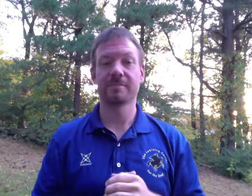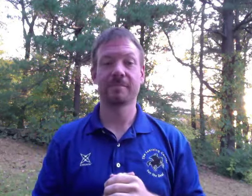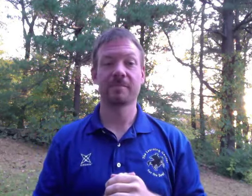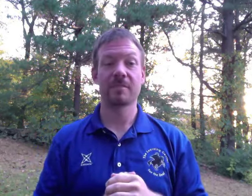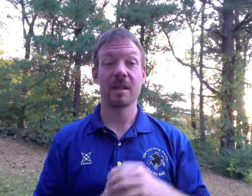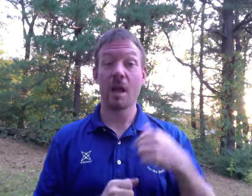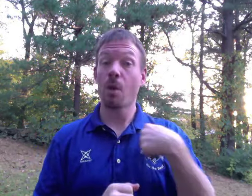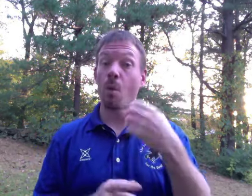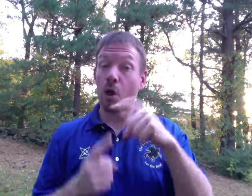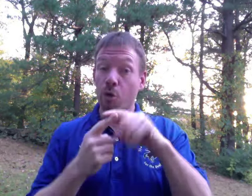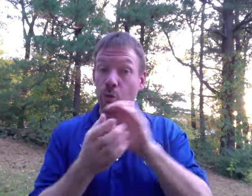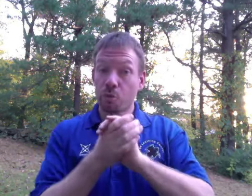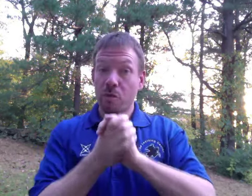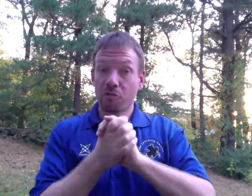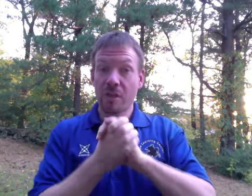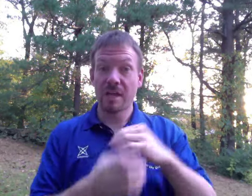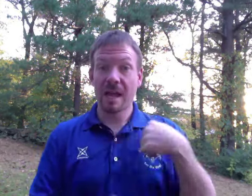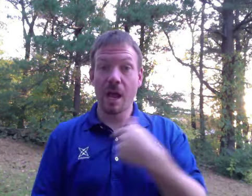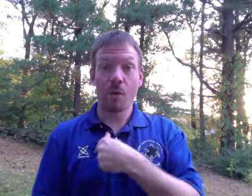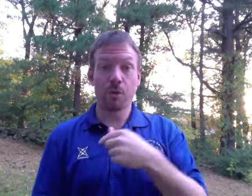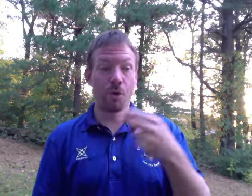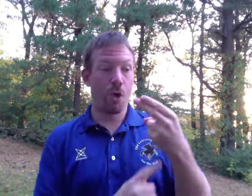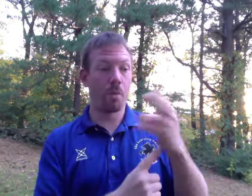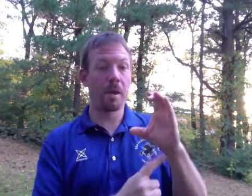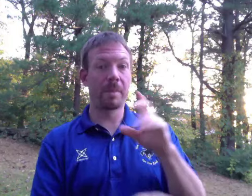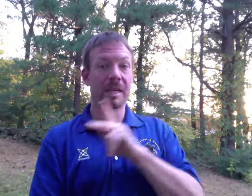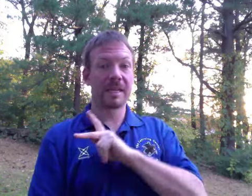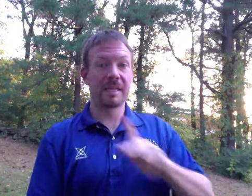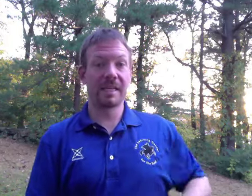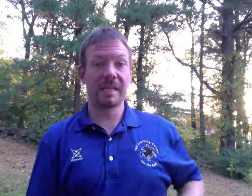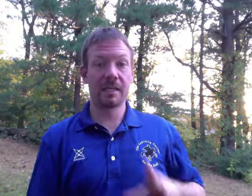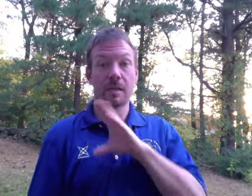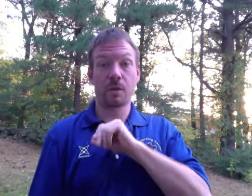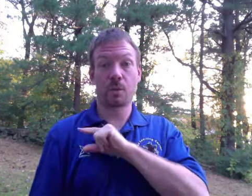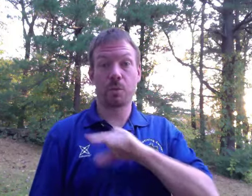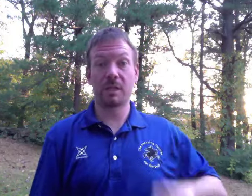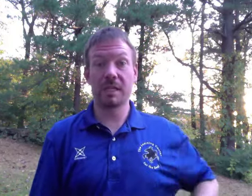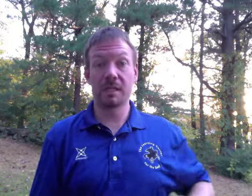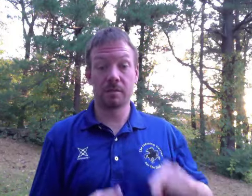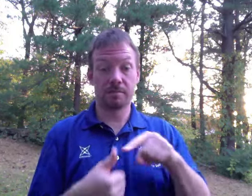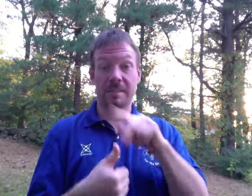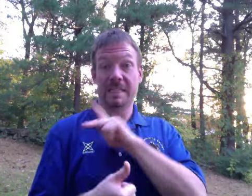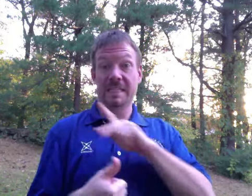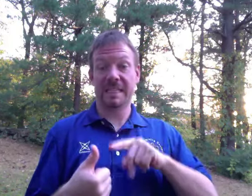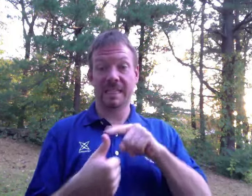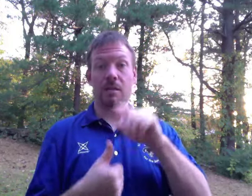so that was awesome. I also wanted to congratulate our homecoming king and queen,